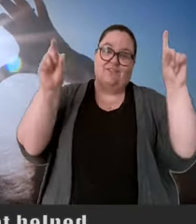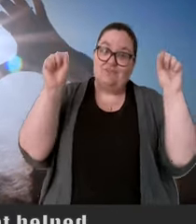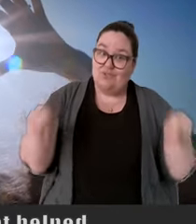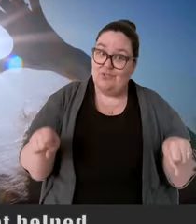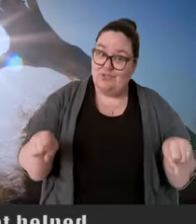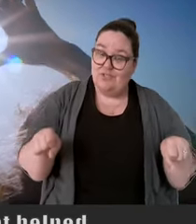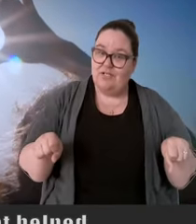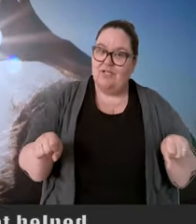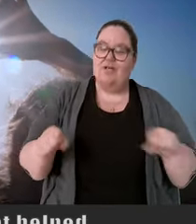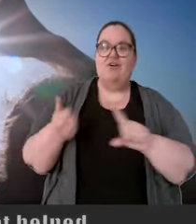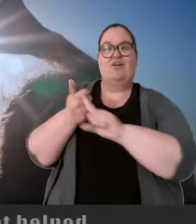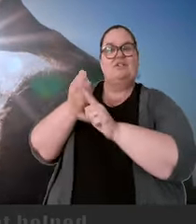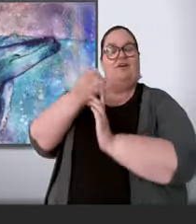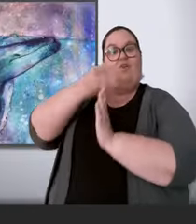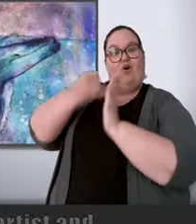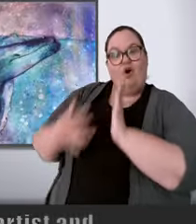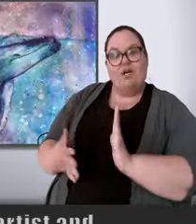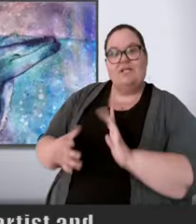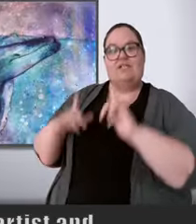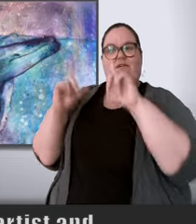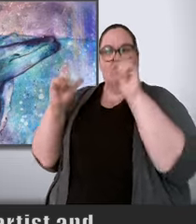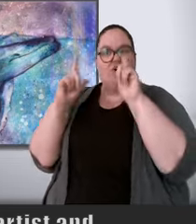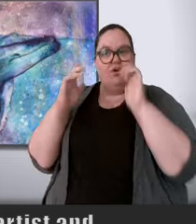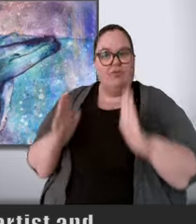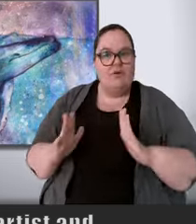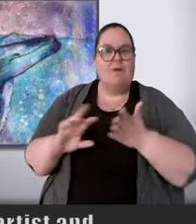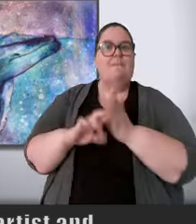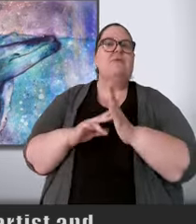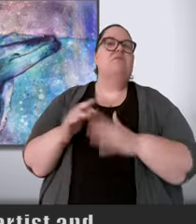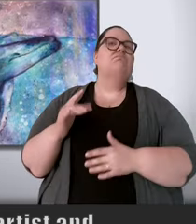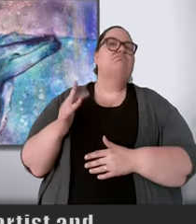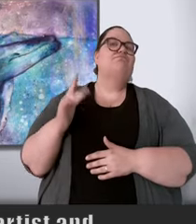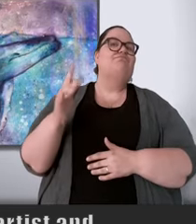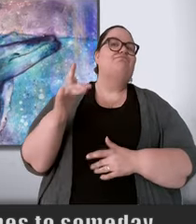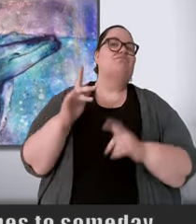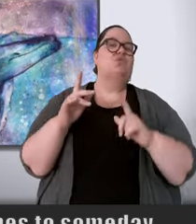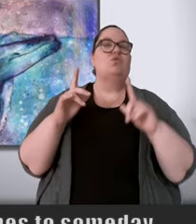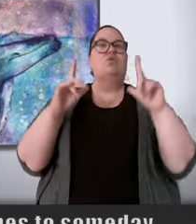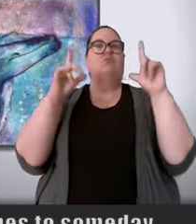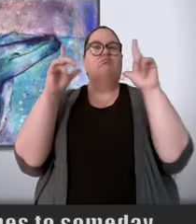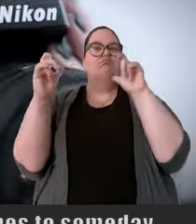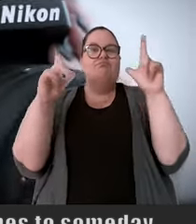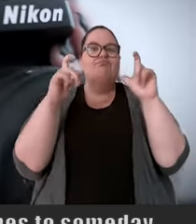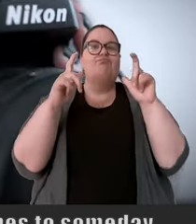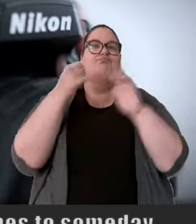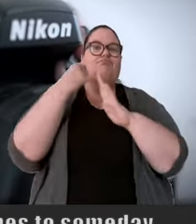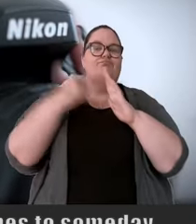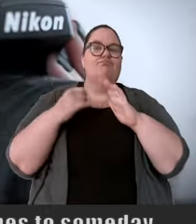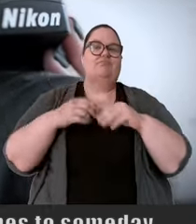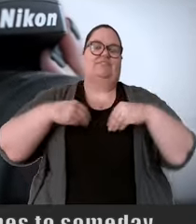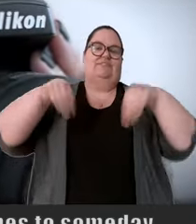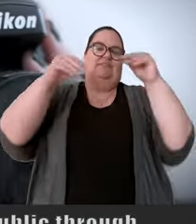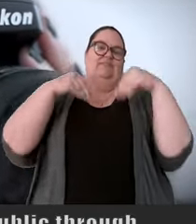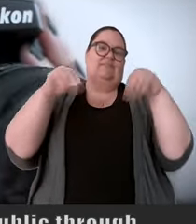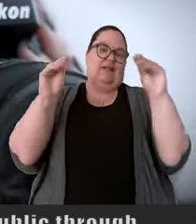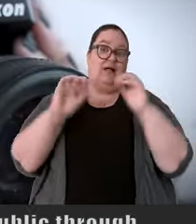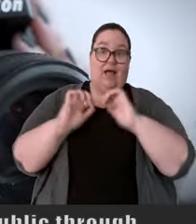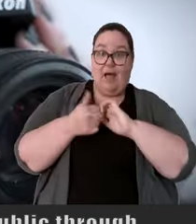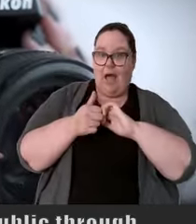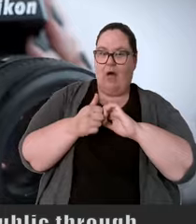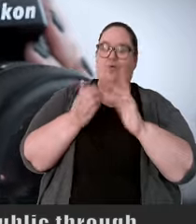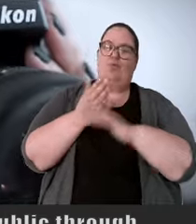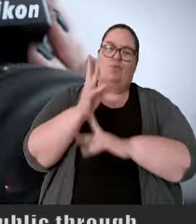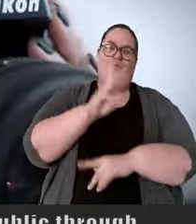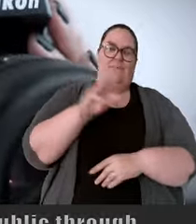that helped her succeed. An artist and photographer, Tobe hopes to someday sell her artwork to the